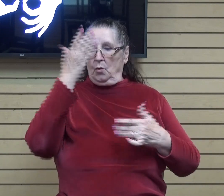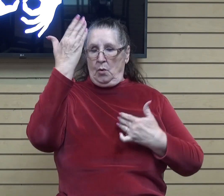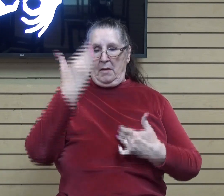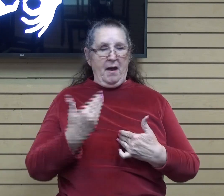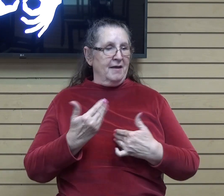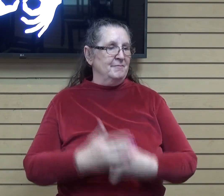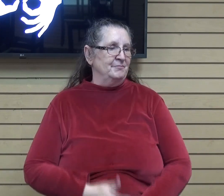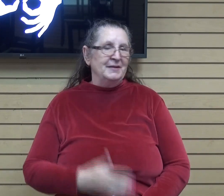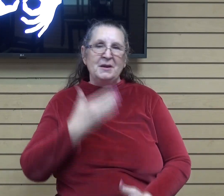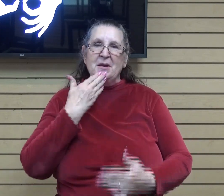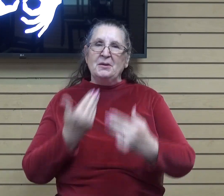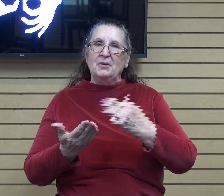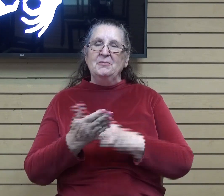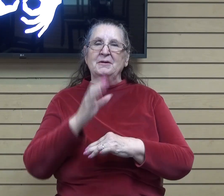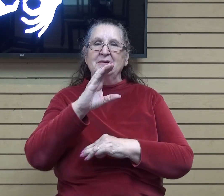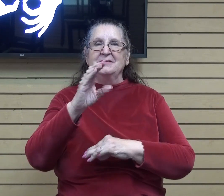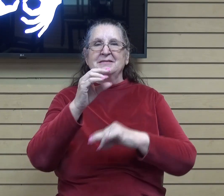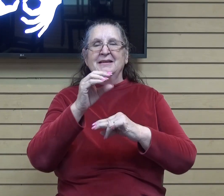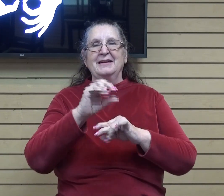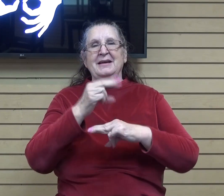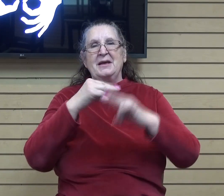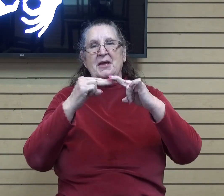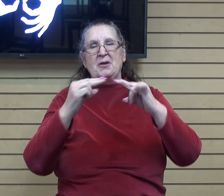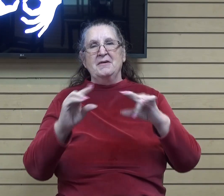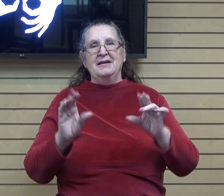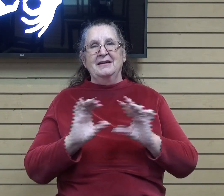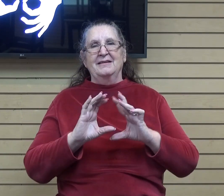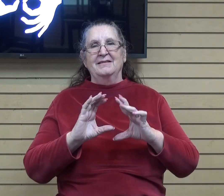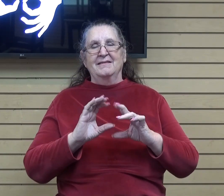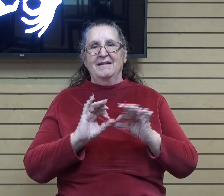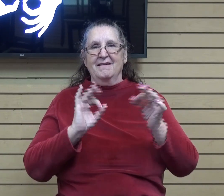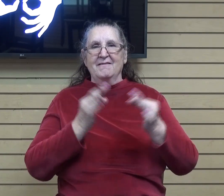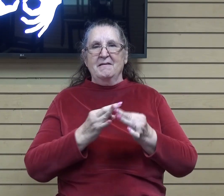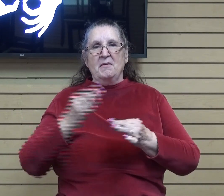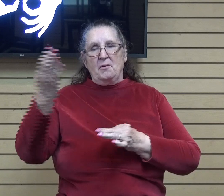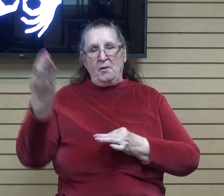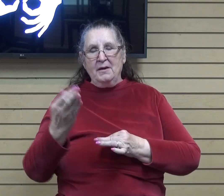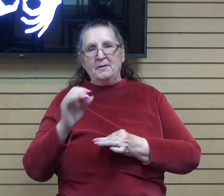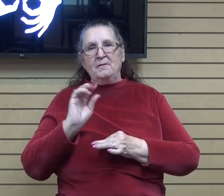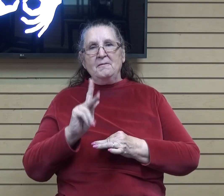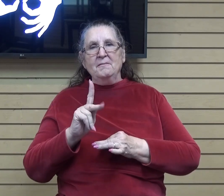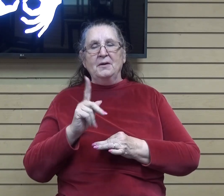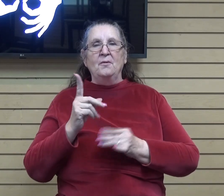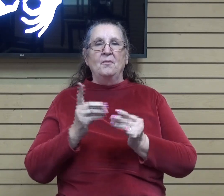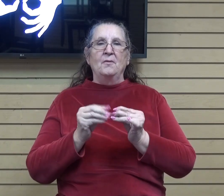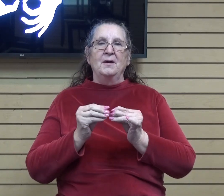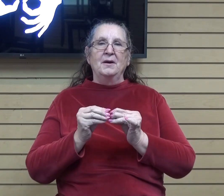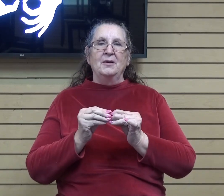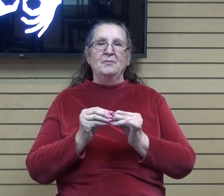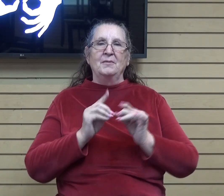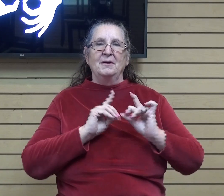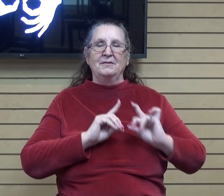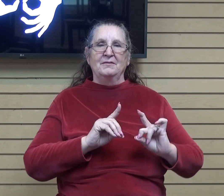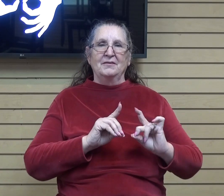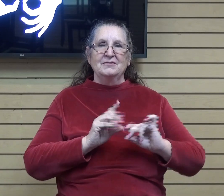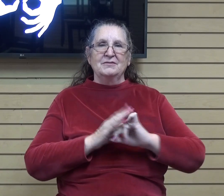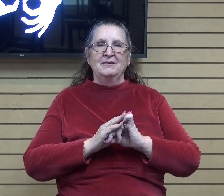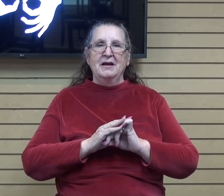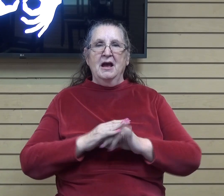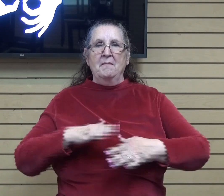Good morning, Calvary Chapel Hemet family. Welcome back to another Heart to Home devotional. I'm happy to be sharing with you this morning. Let's pray, and then we're going to